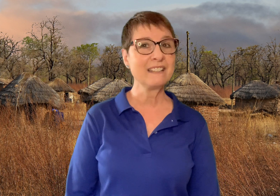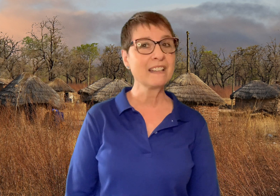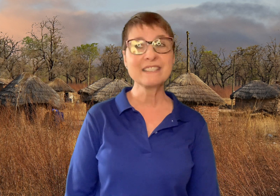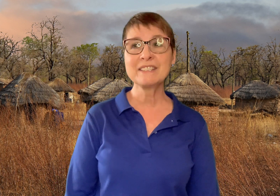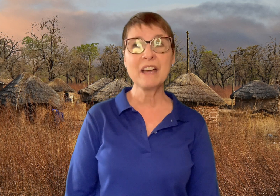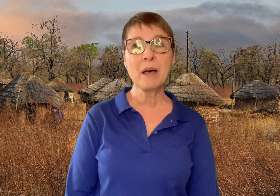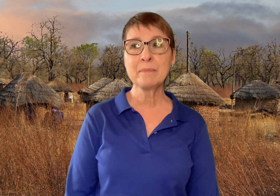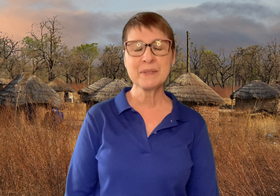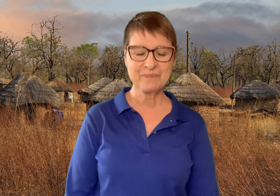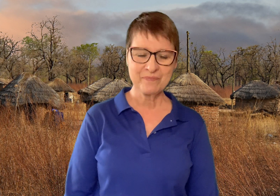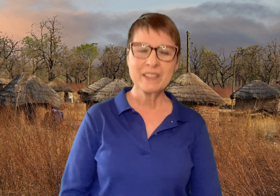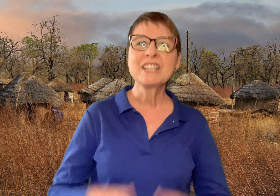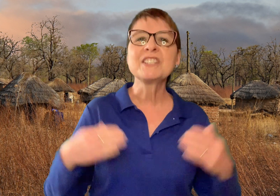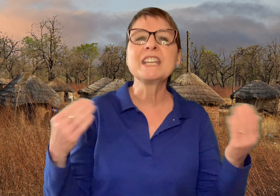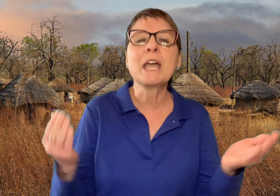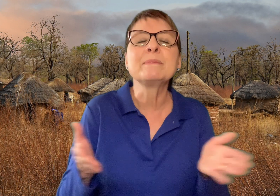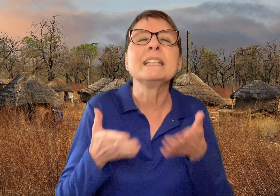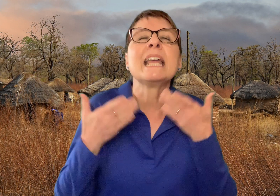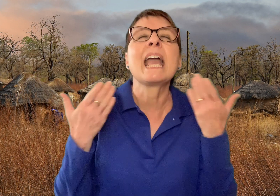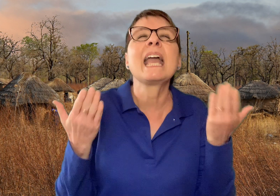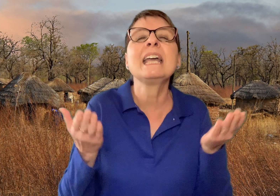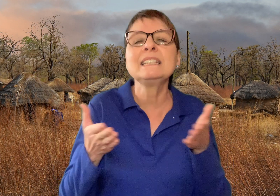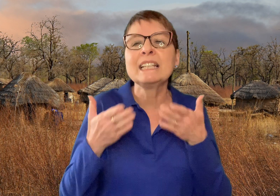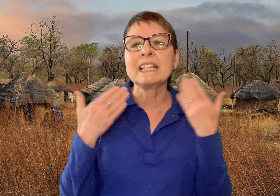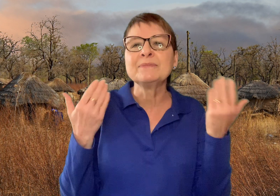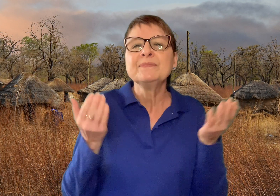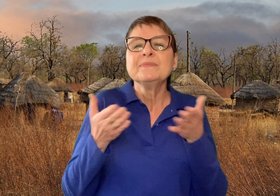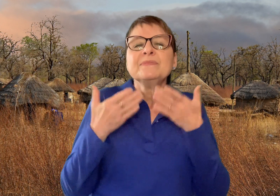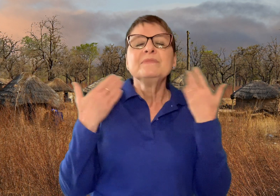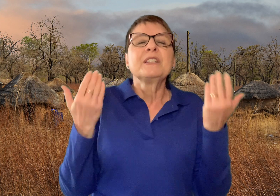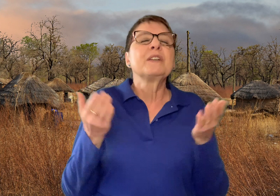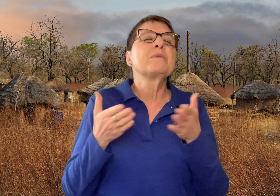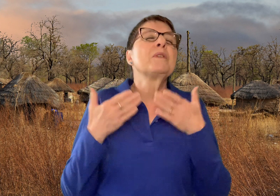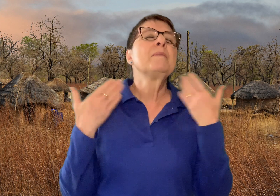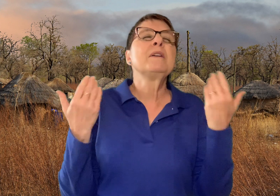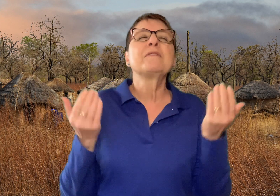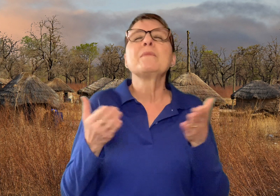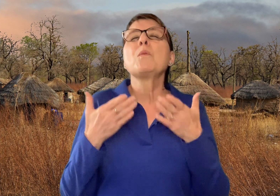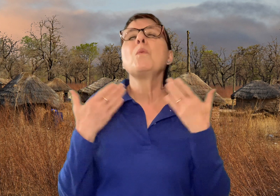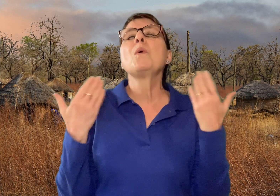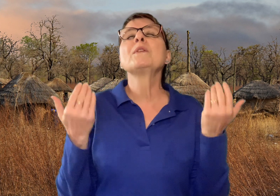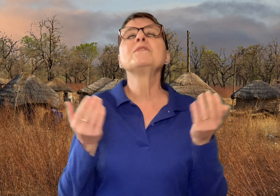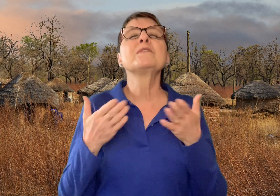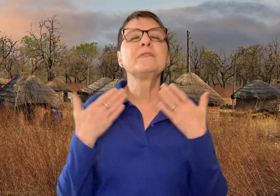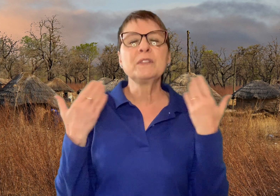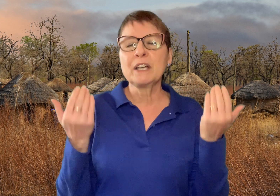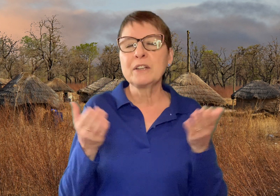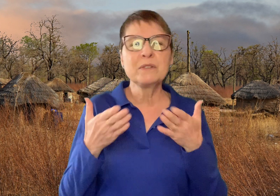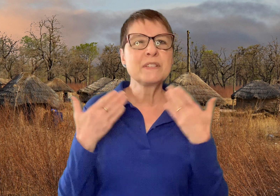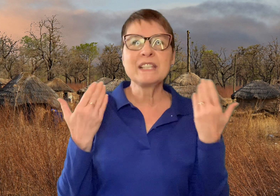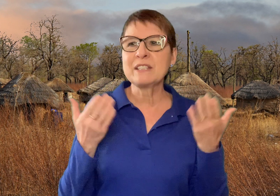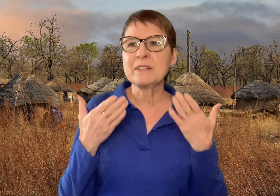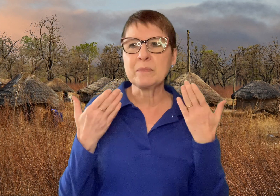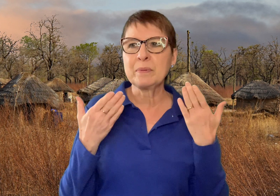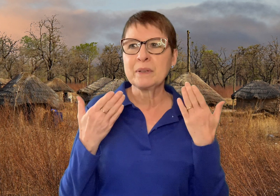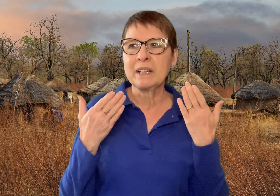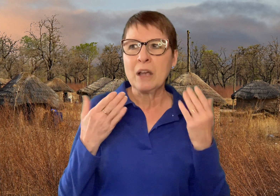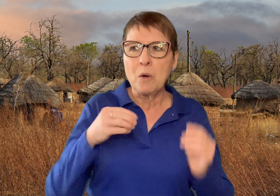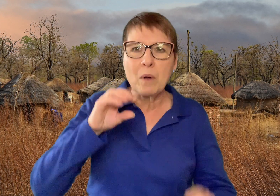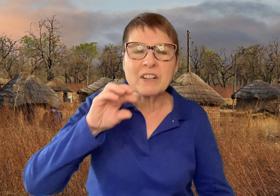not stop. She kept inhaling the aroma from the wonderful goosey soup while